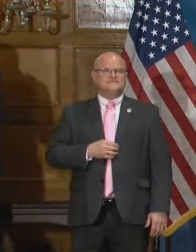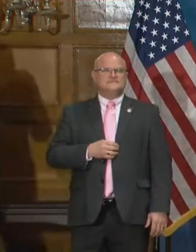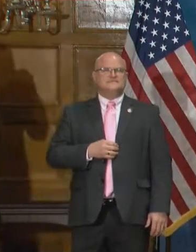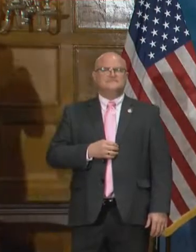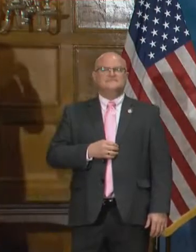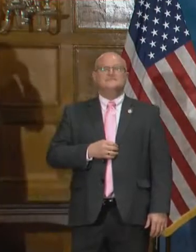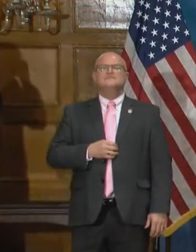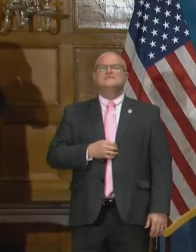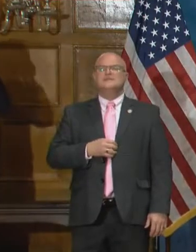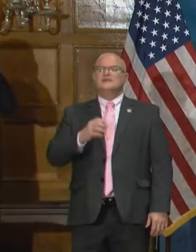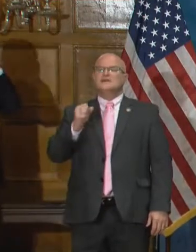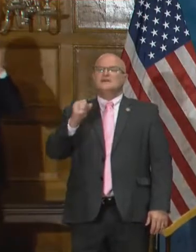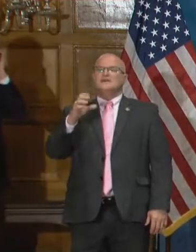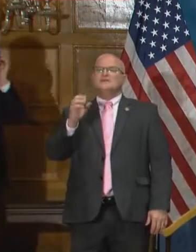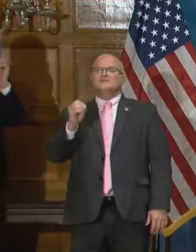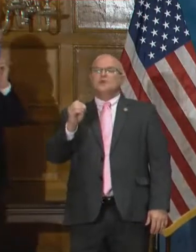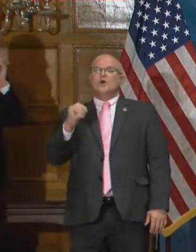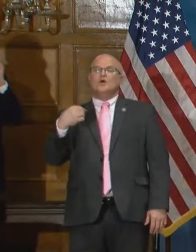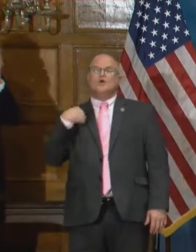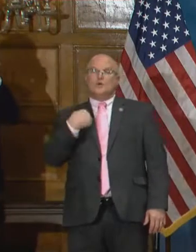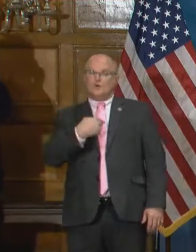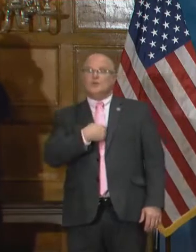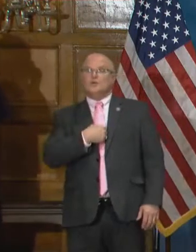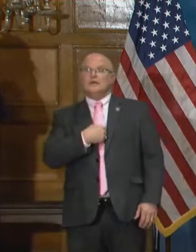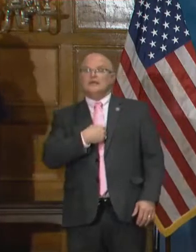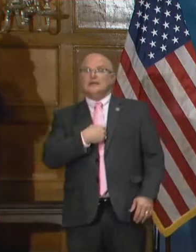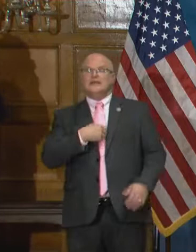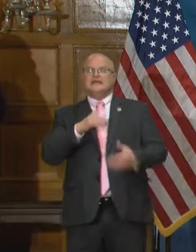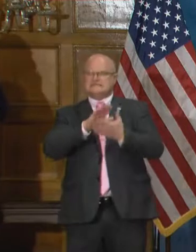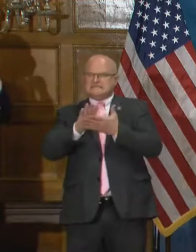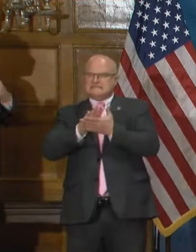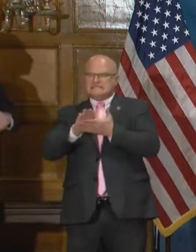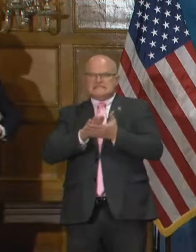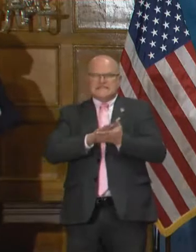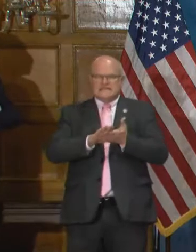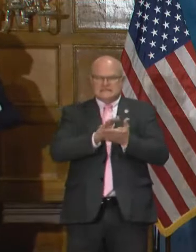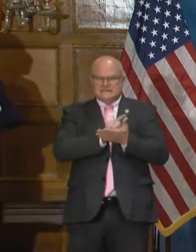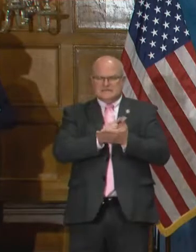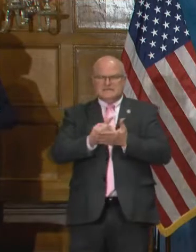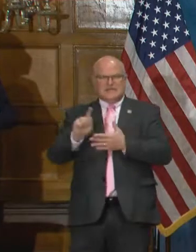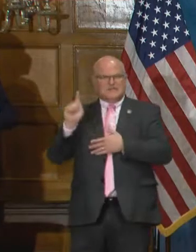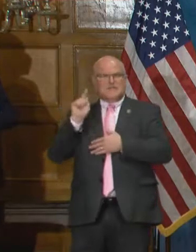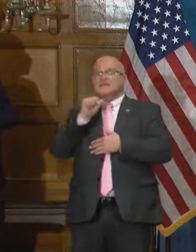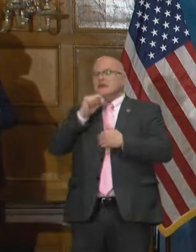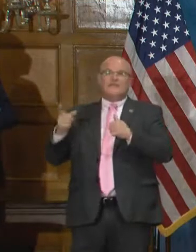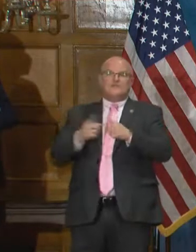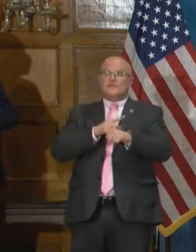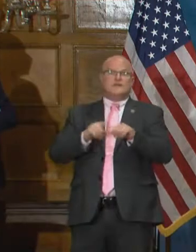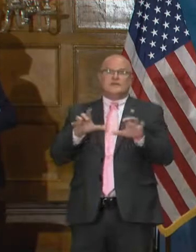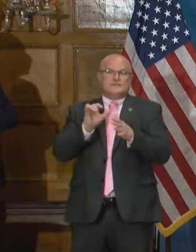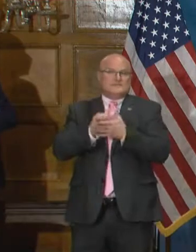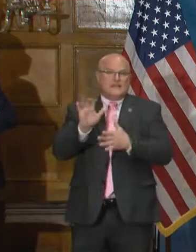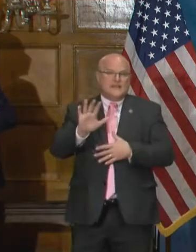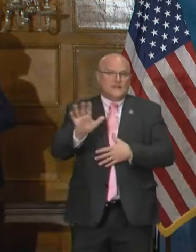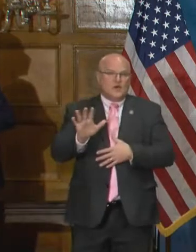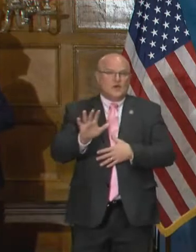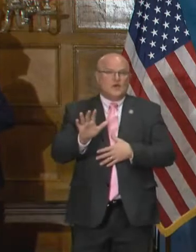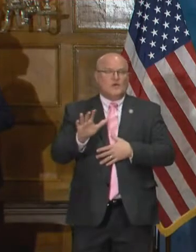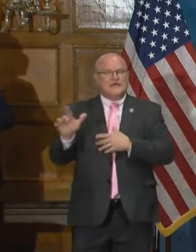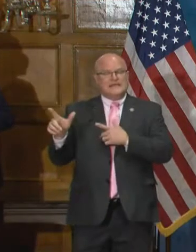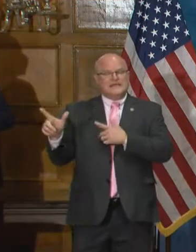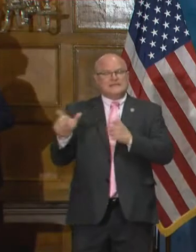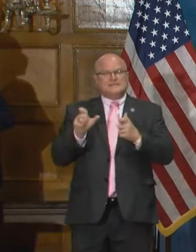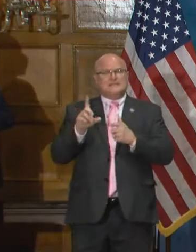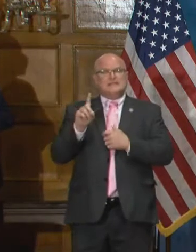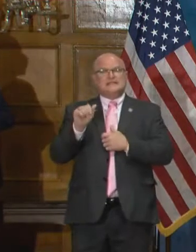Yes, thank you for the question. So, uh, we did, uh, do a data cleanup, uh, this past weekend. This is not the first time that we have done it. Uh, the speed of which data